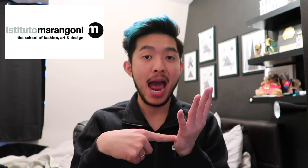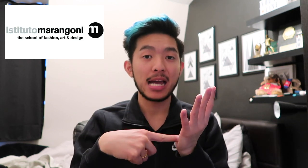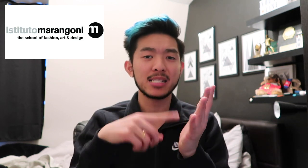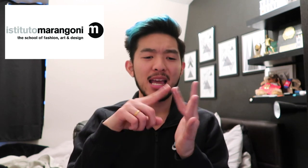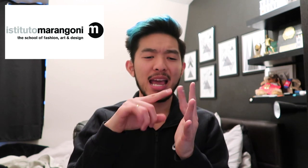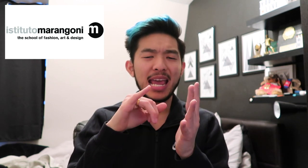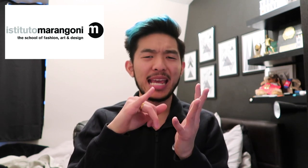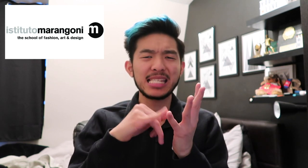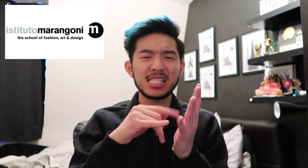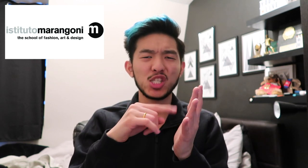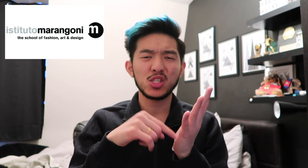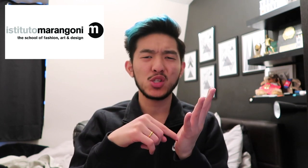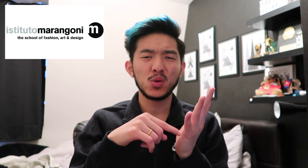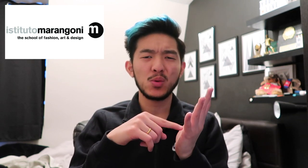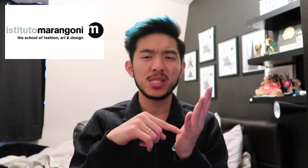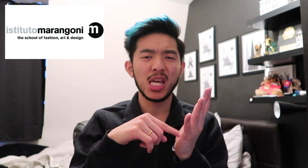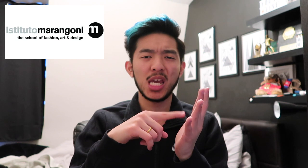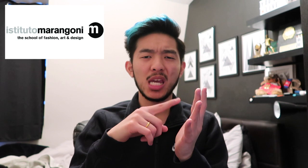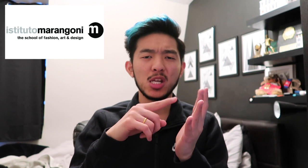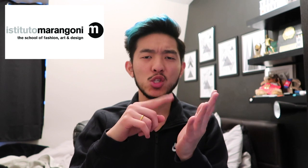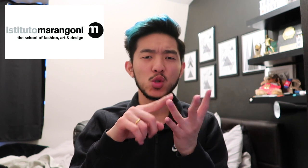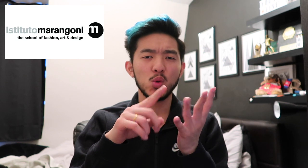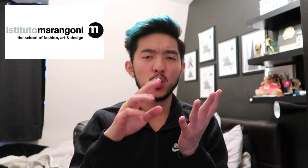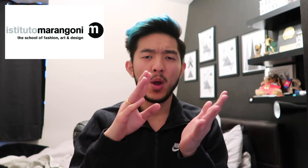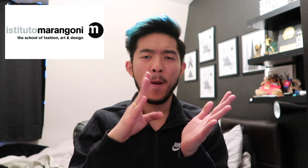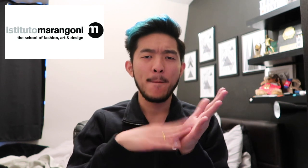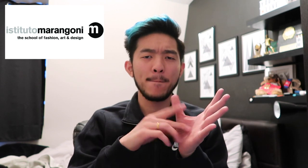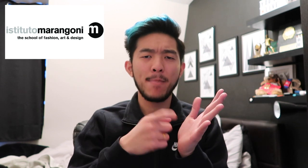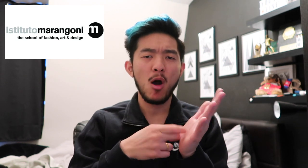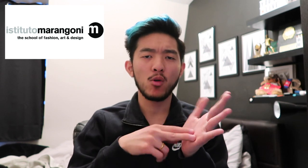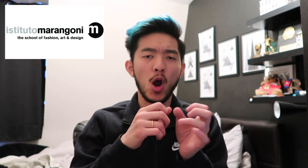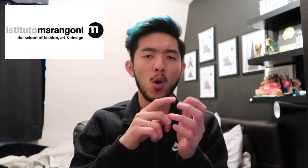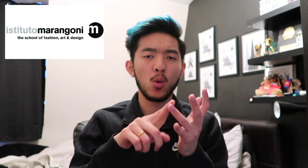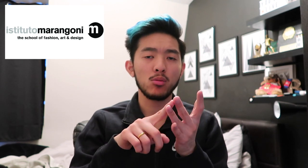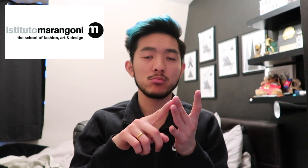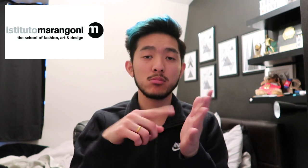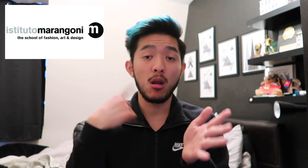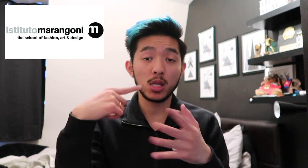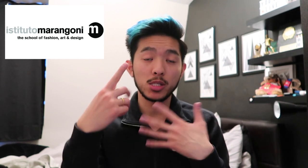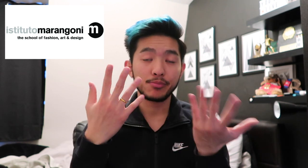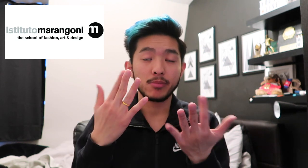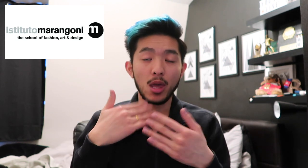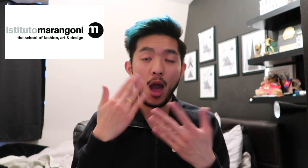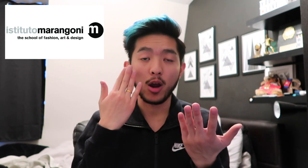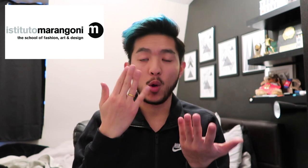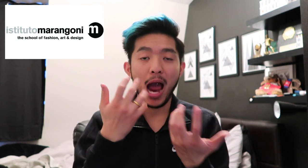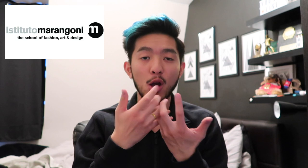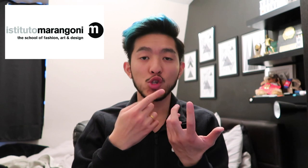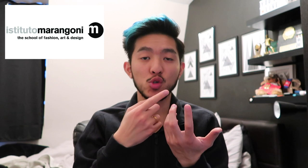It's due to final lesson. I can't help you